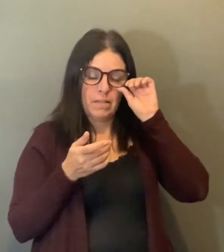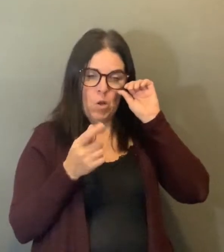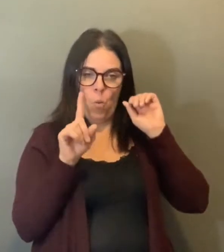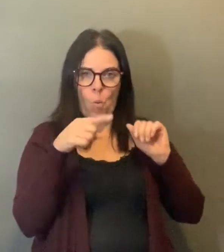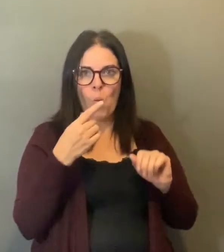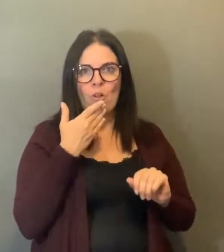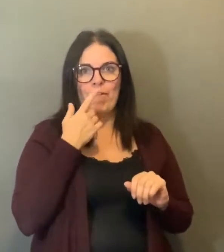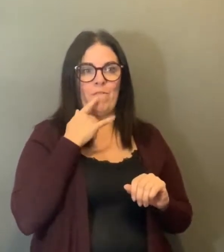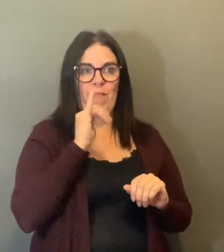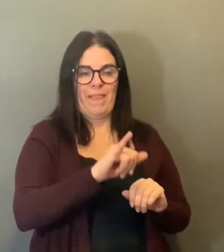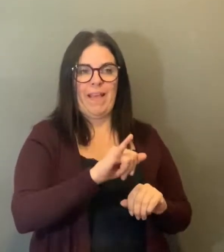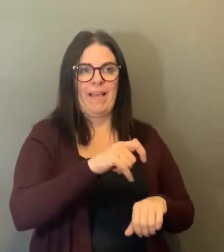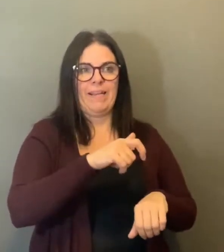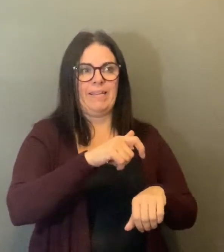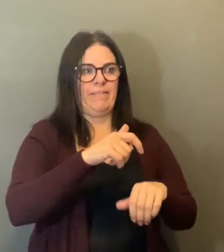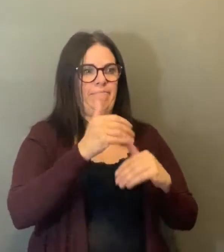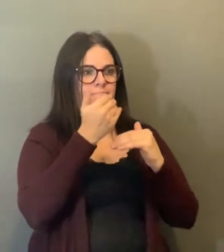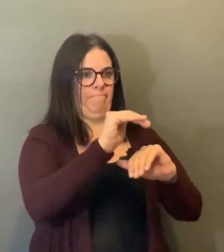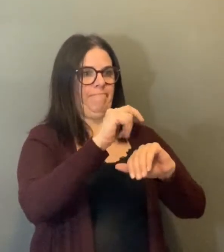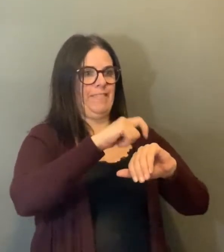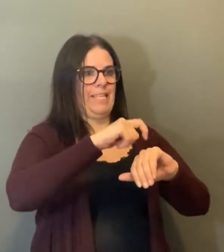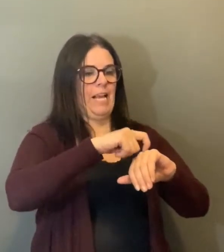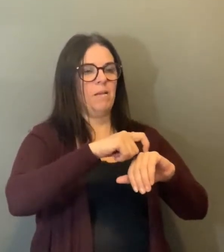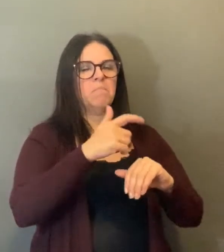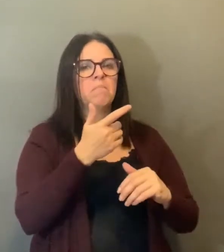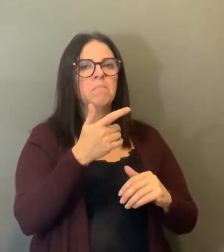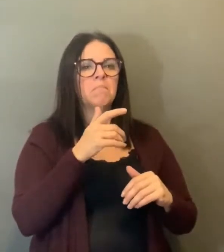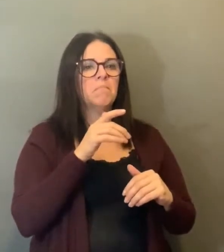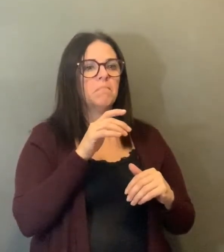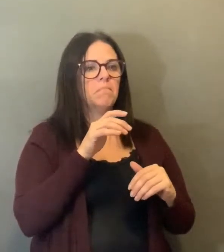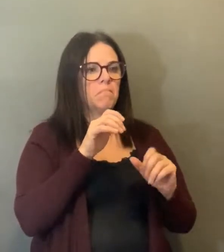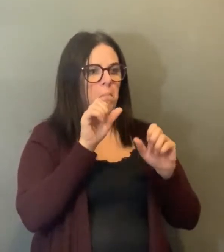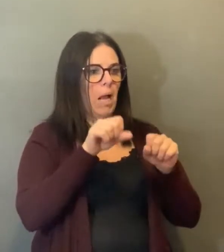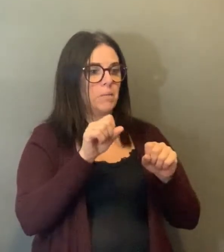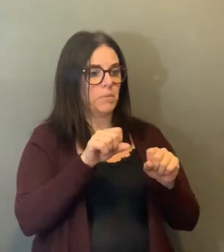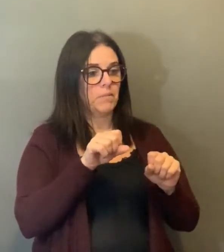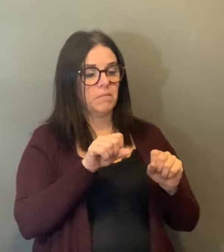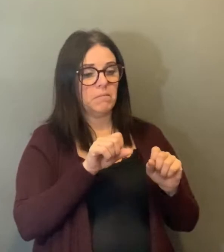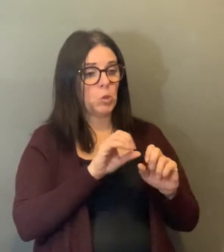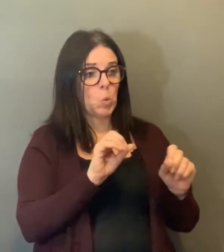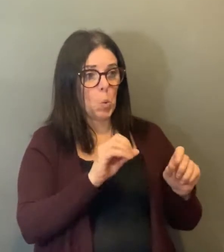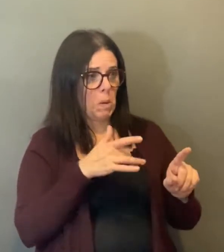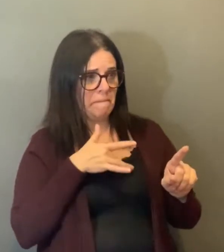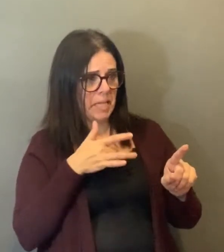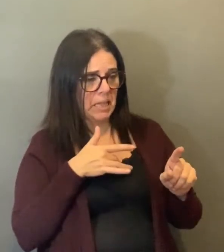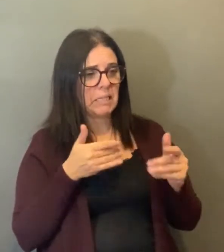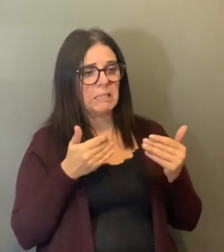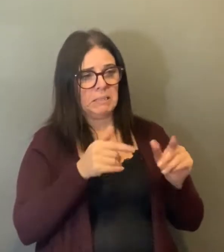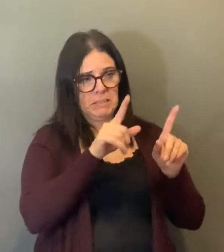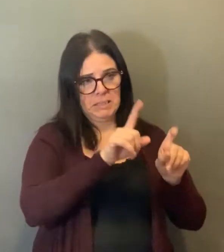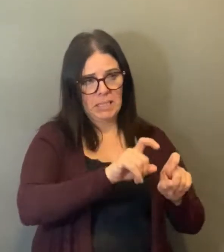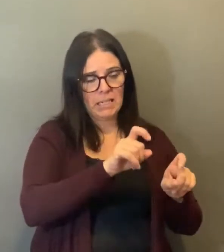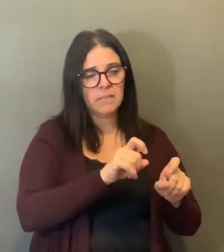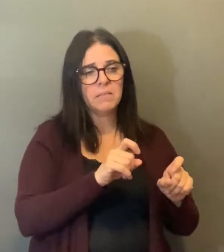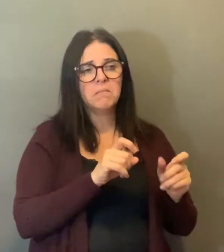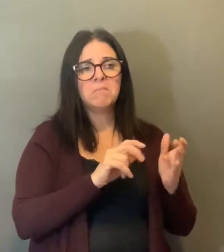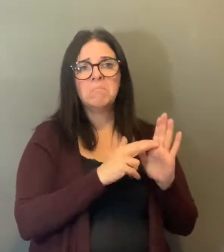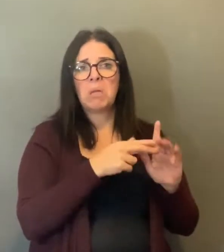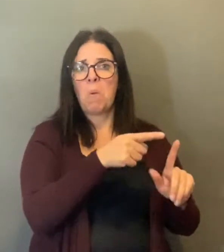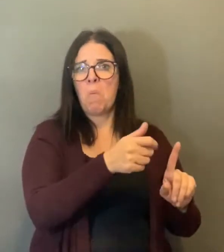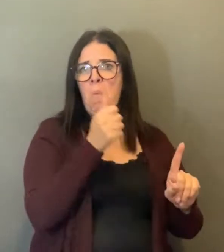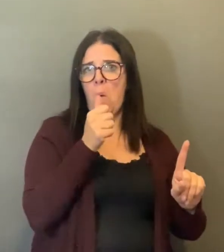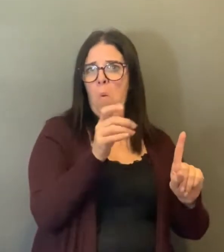regularly? Because, you know, the test is only good at that time. And if they are asymptomatic, and if it's negative,